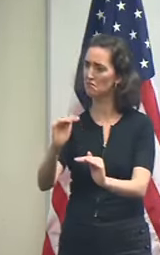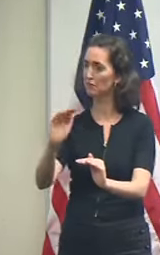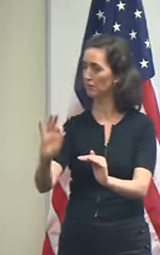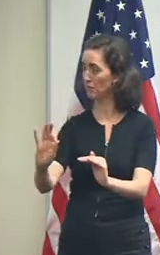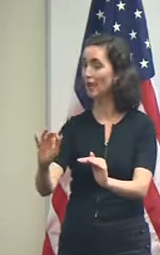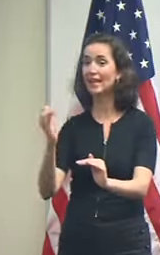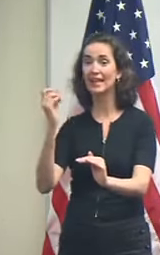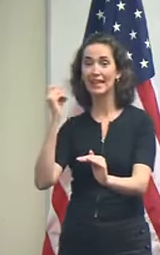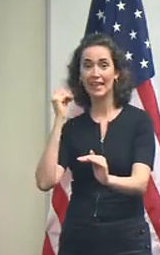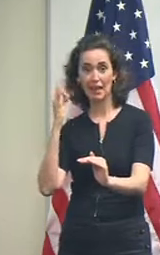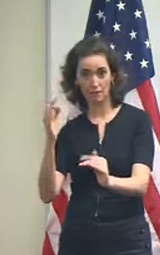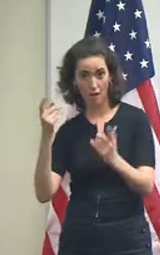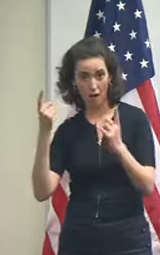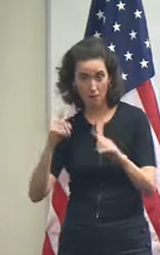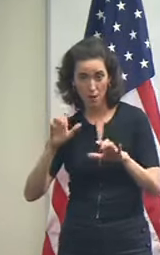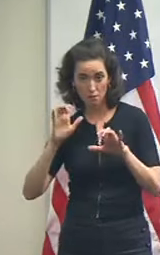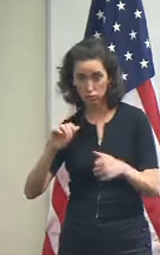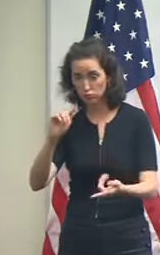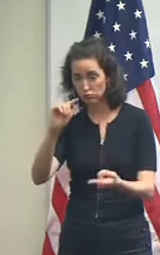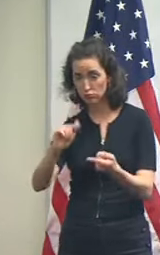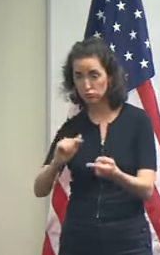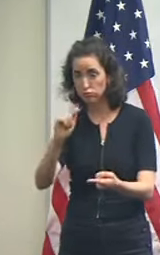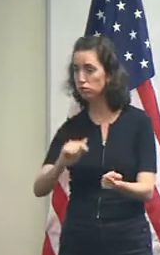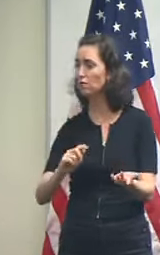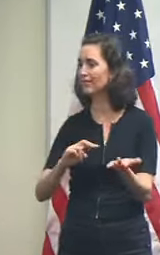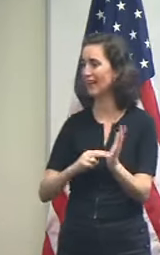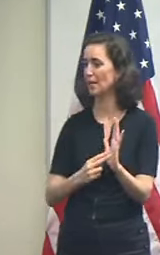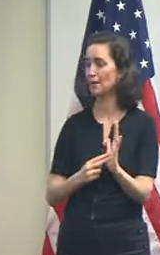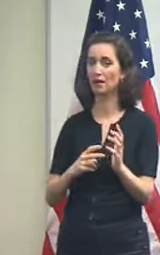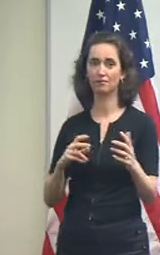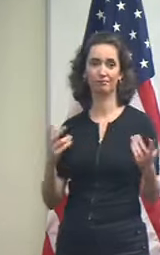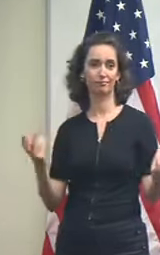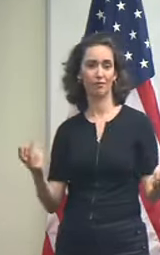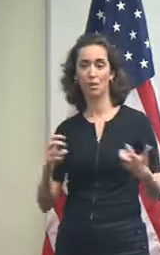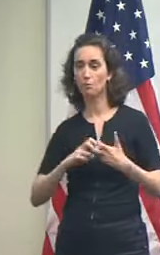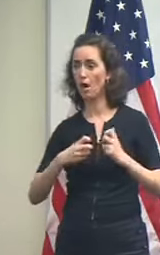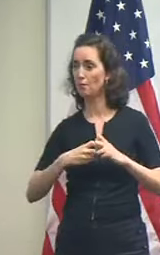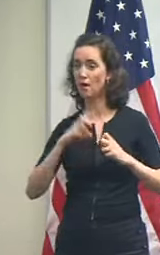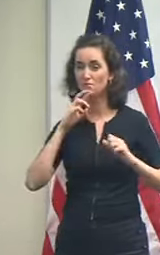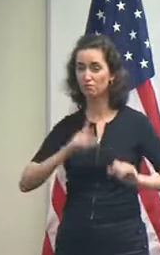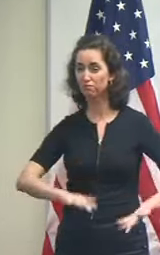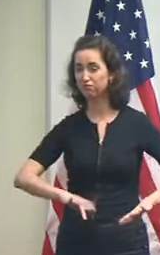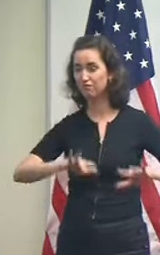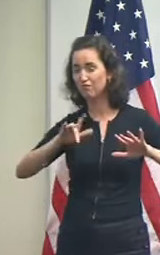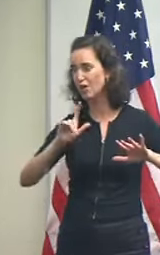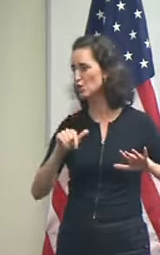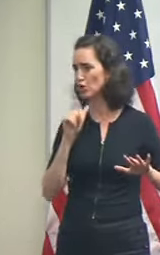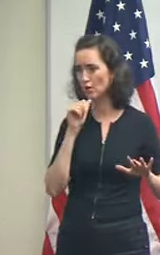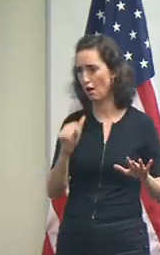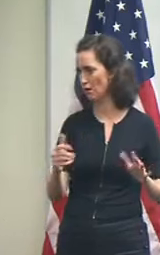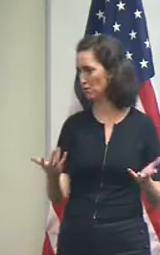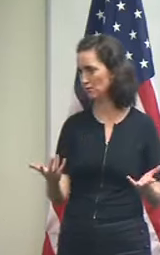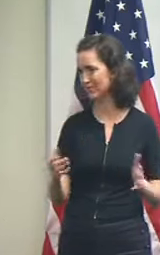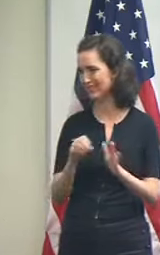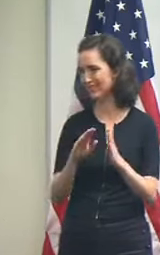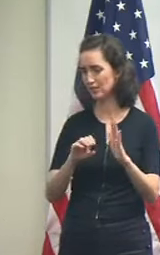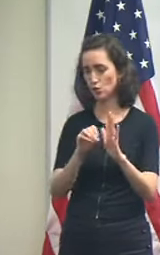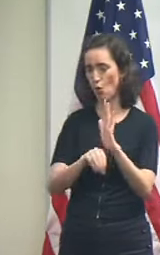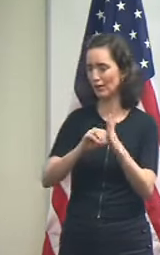be the case then we shouldn't have any real issues related to flooding in in the city of New Orleans